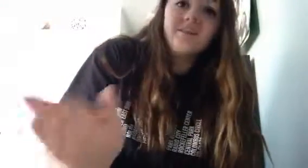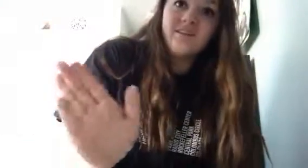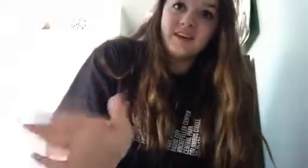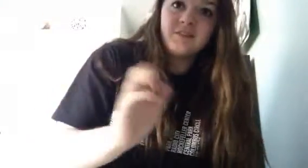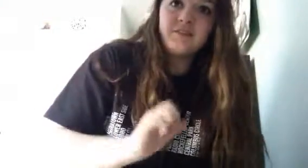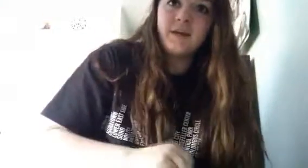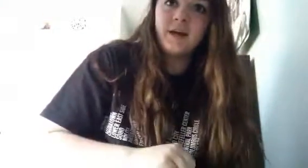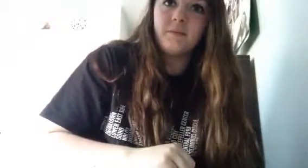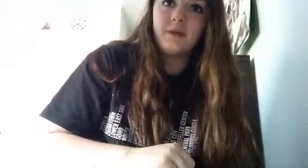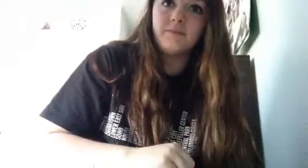guess who's behind me